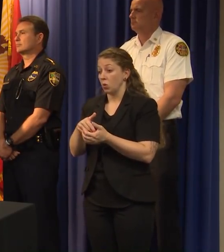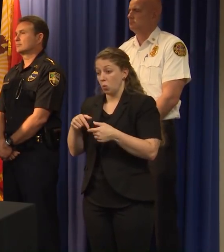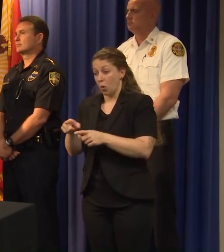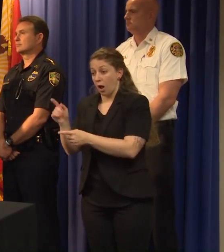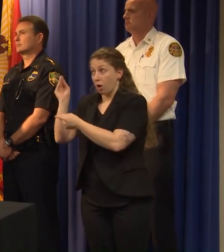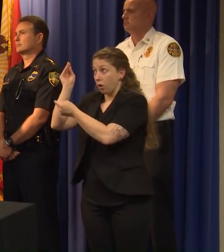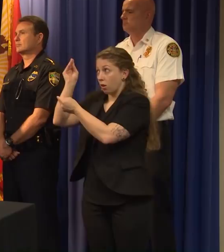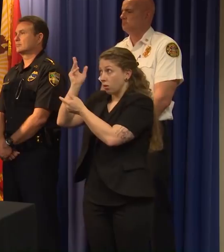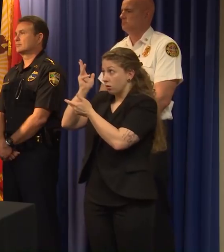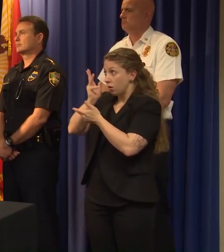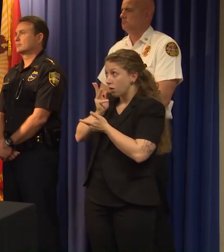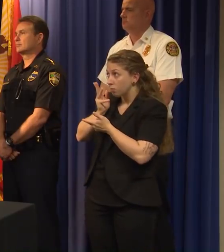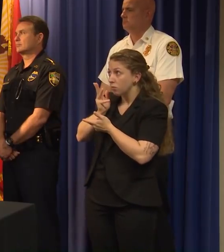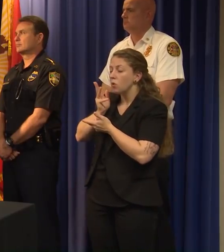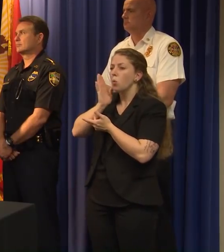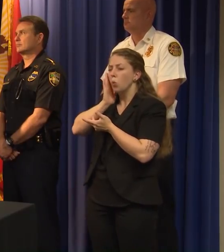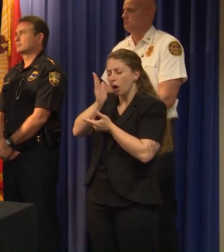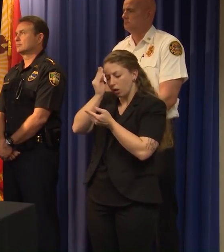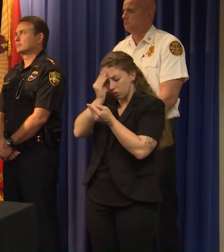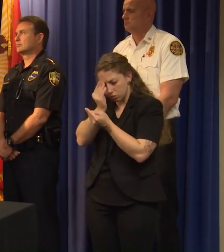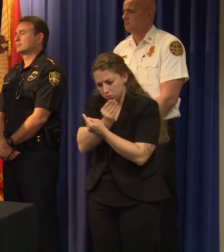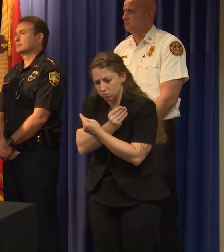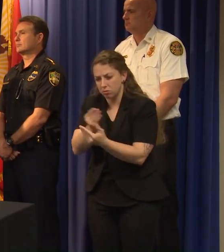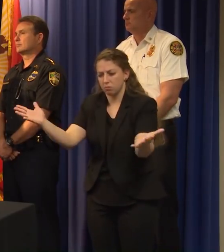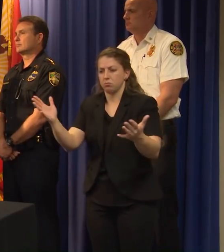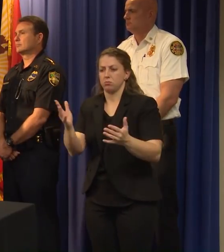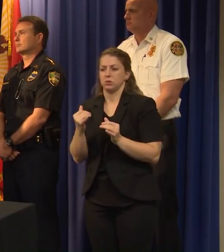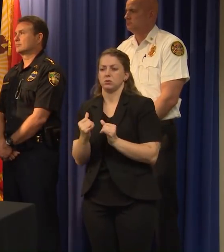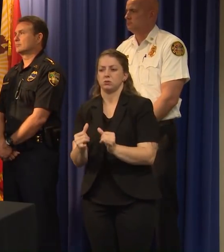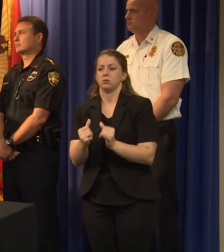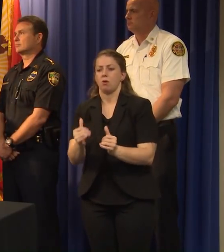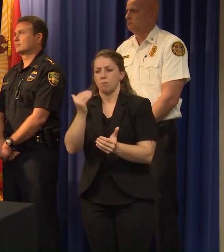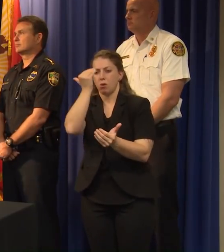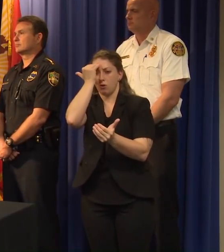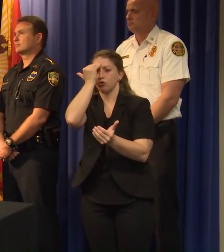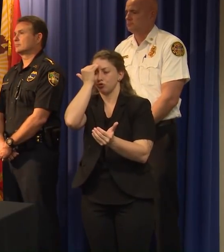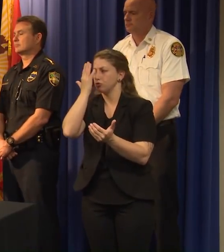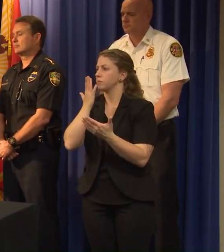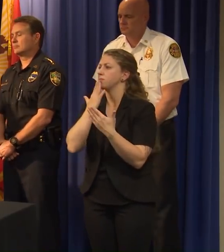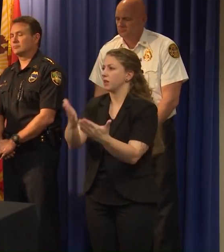that information with you so the public knows what we know. Thank you.